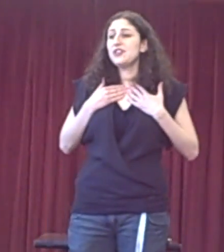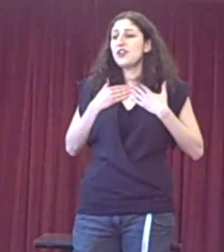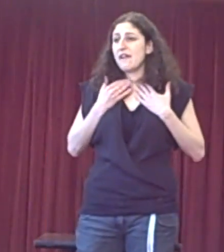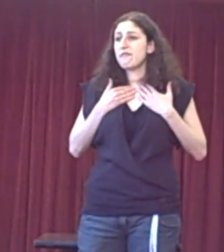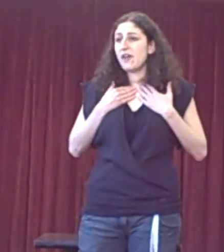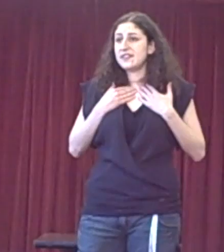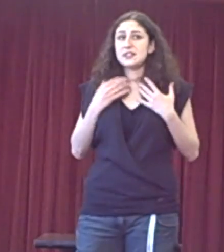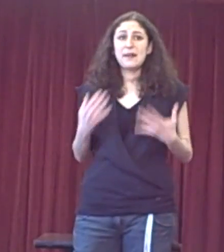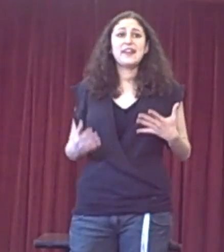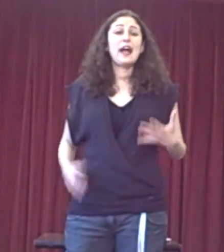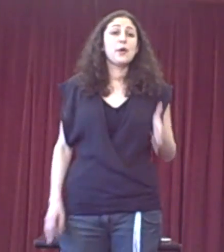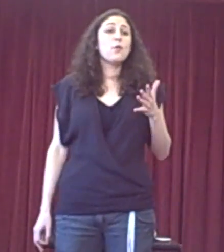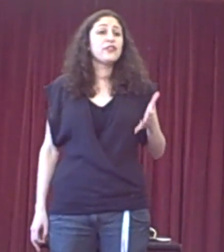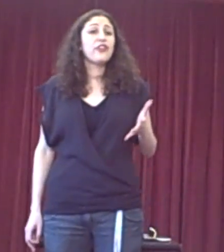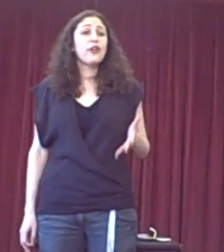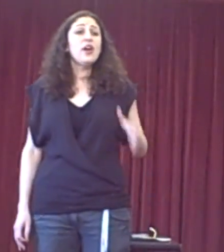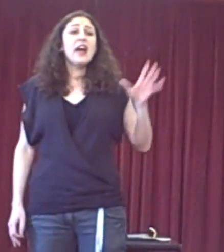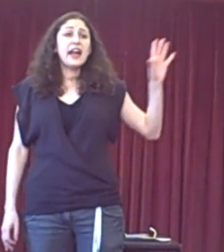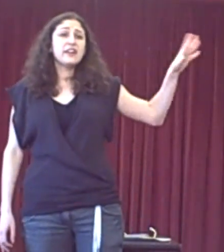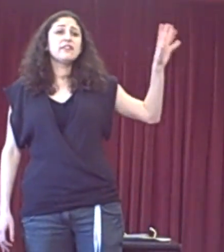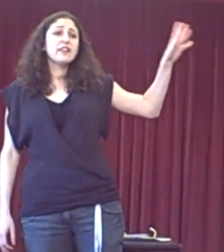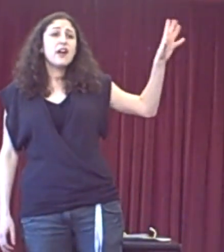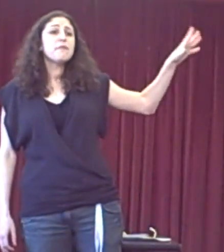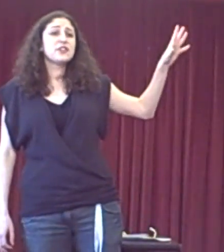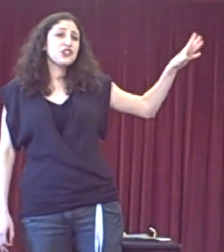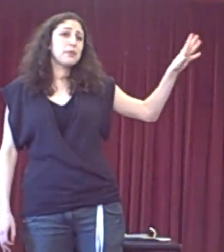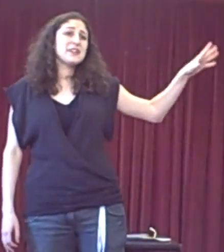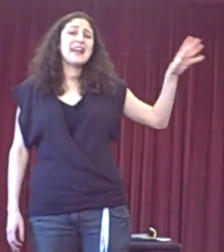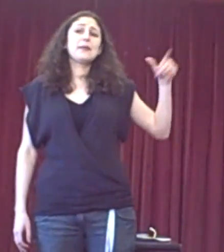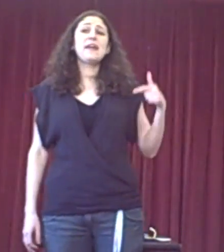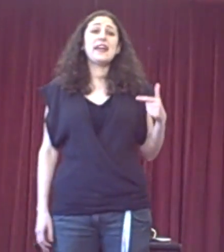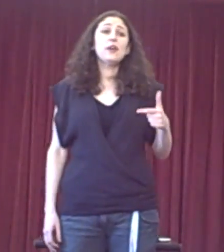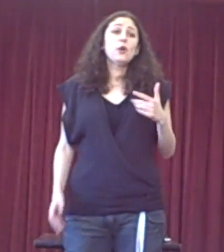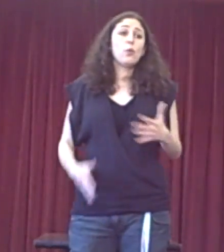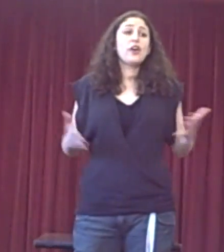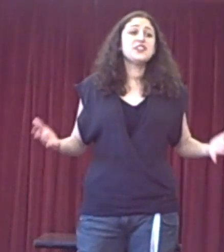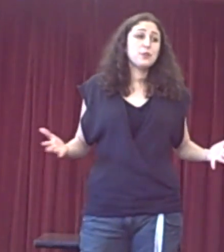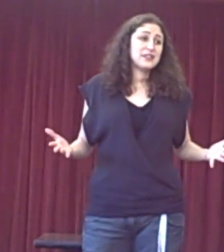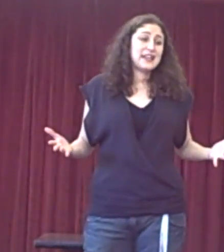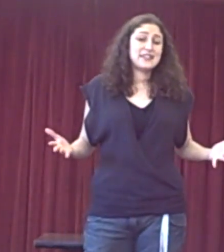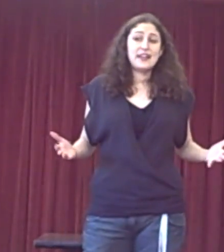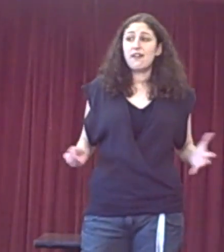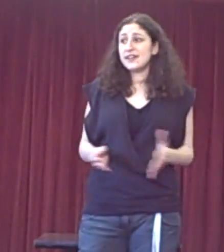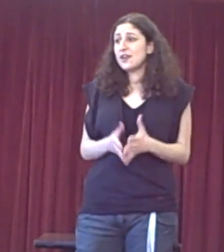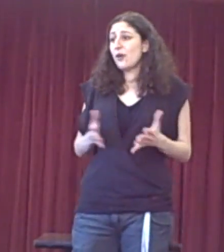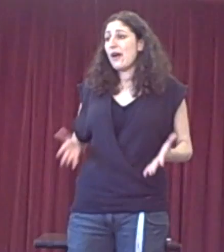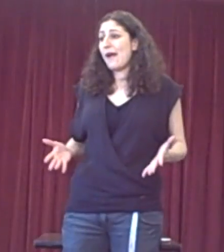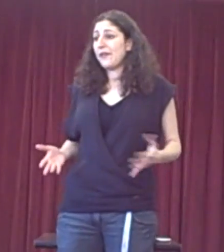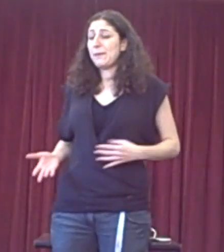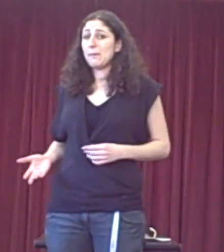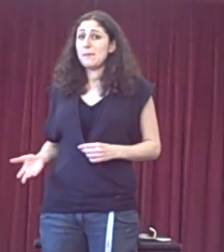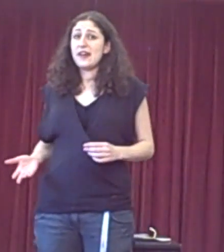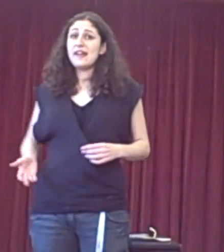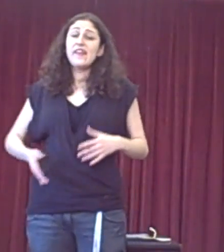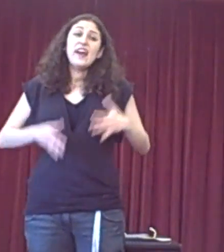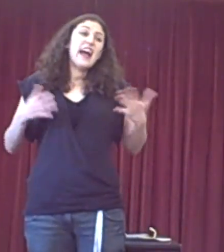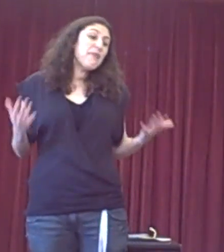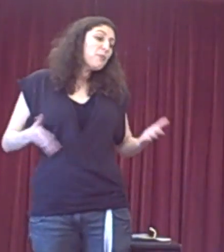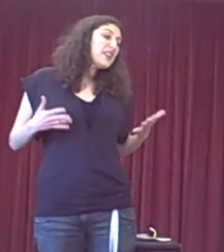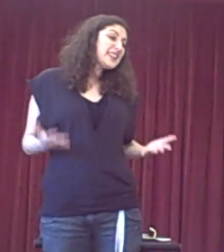I should have a right to spend it how I want to, and the government shouldn't be telling me what I do on a Saturday night or how I spend my money. And what I